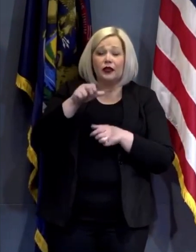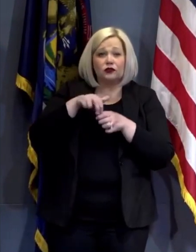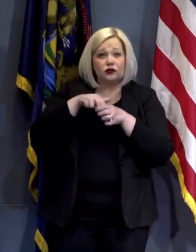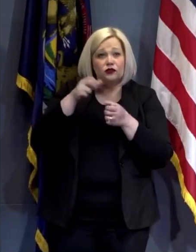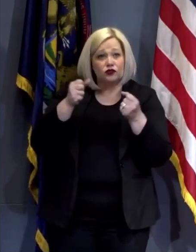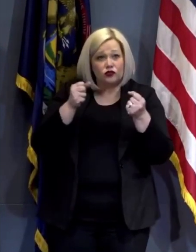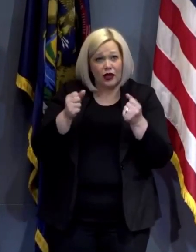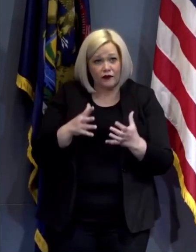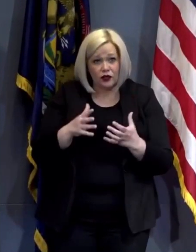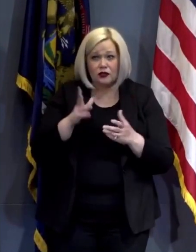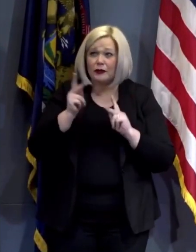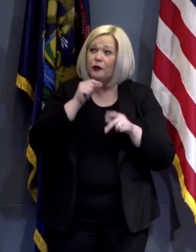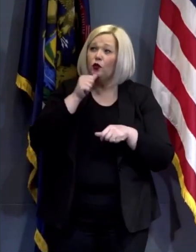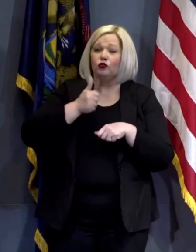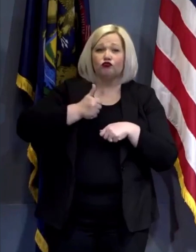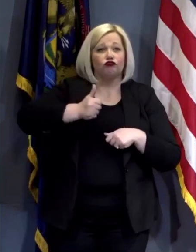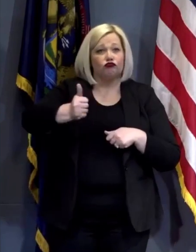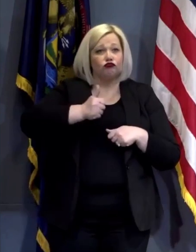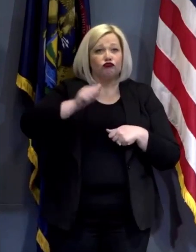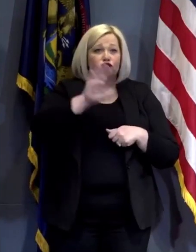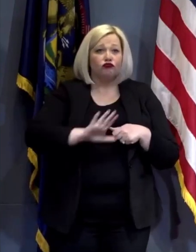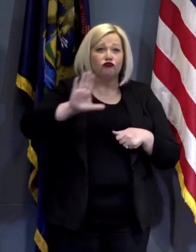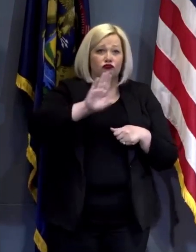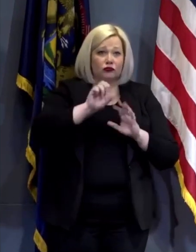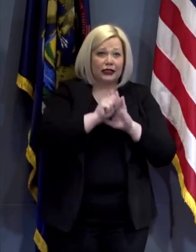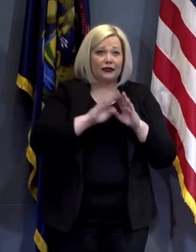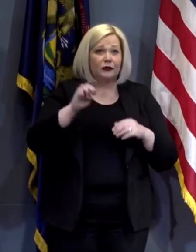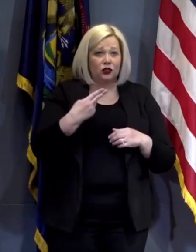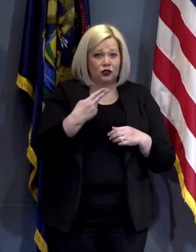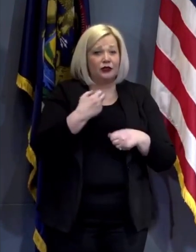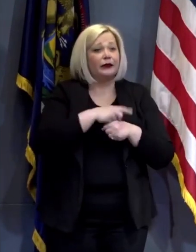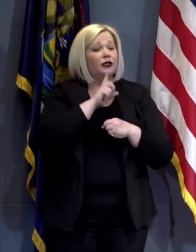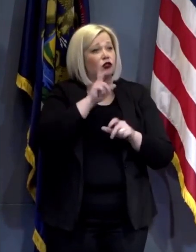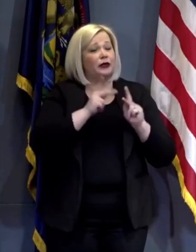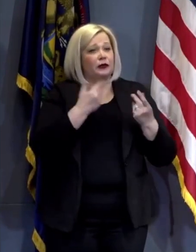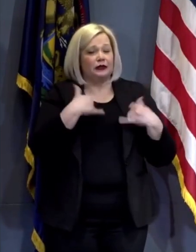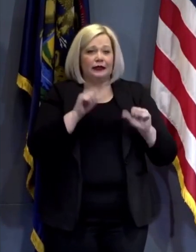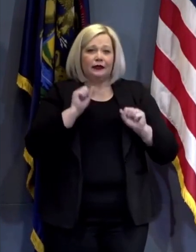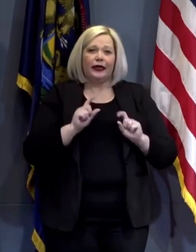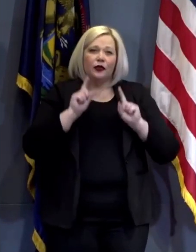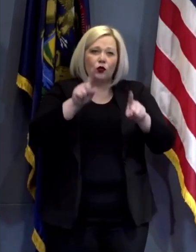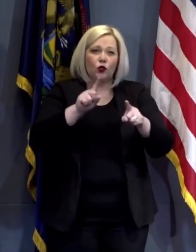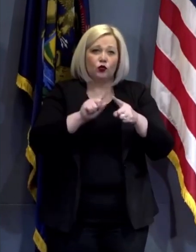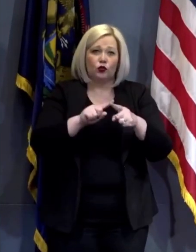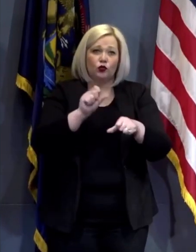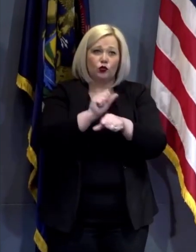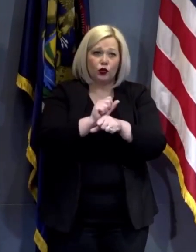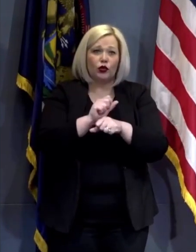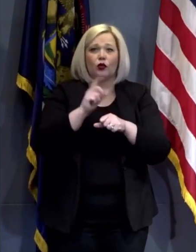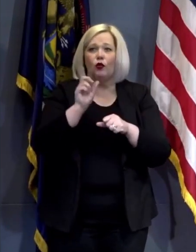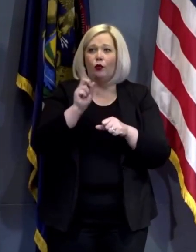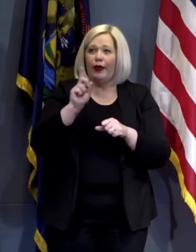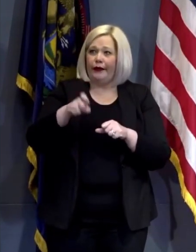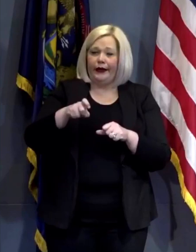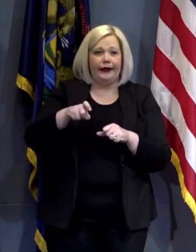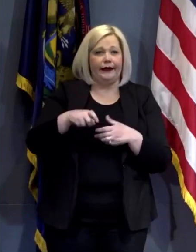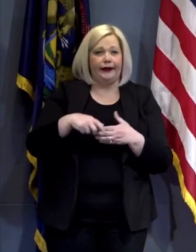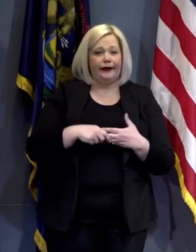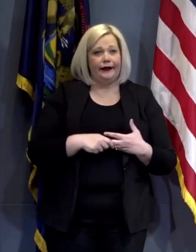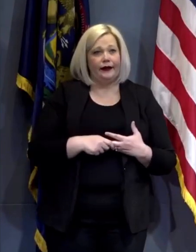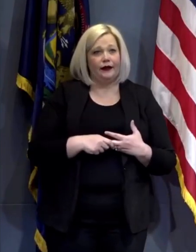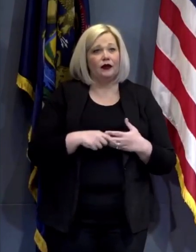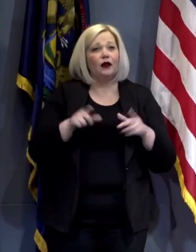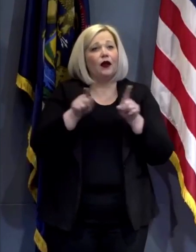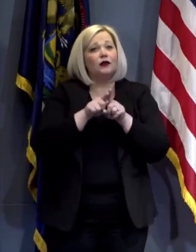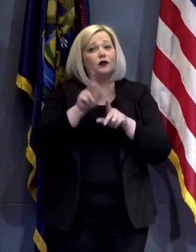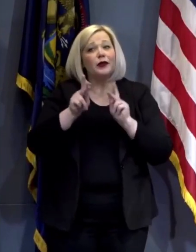public transportation systems across the state of Michigan who are enabling people to still get to where they need to go. And also the people who are working for